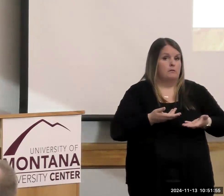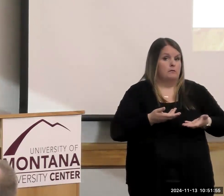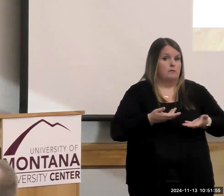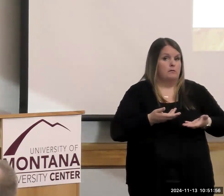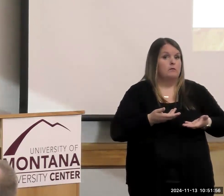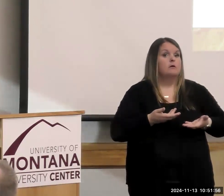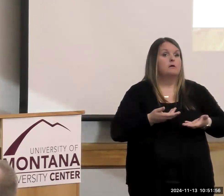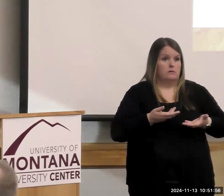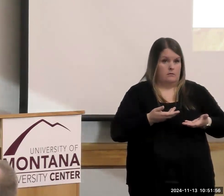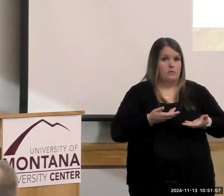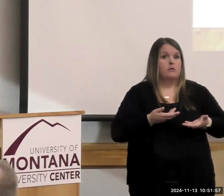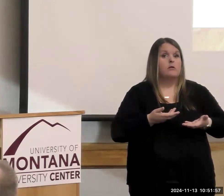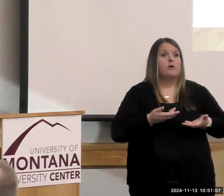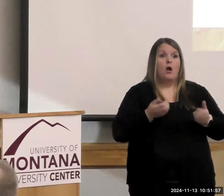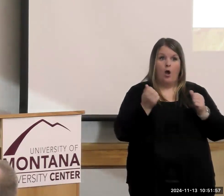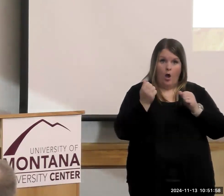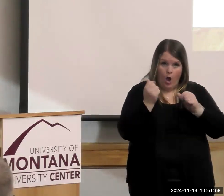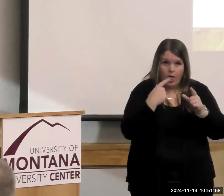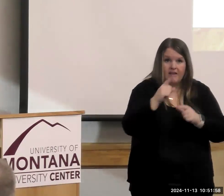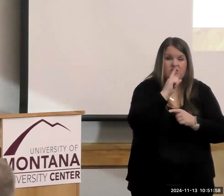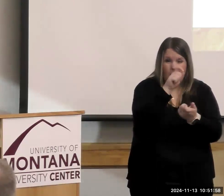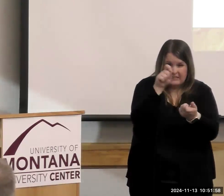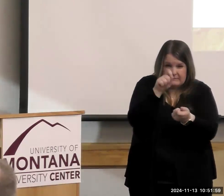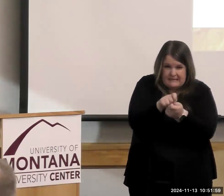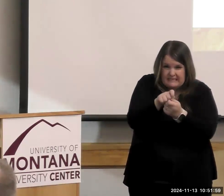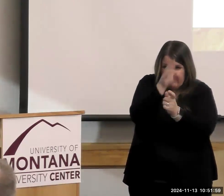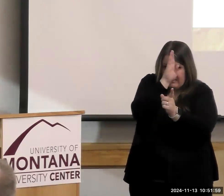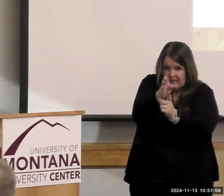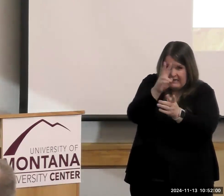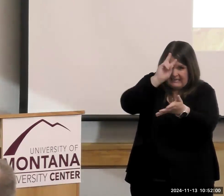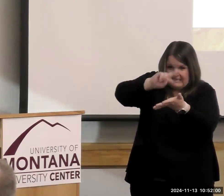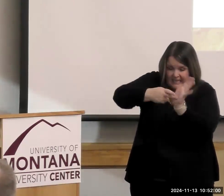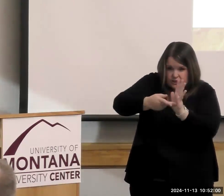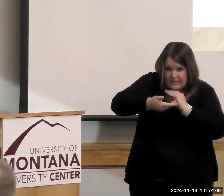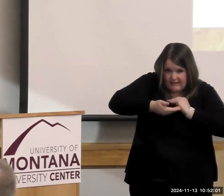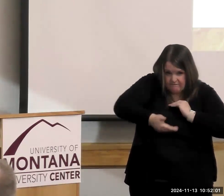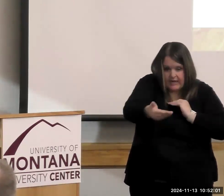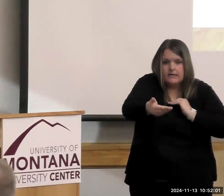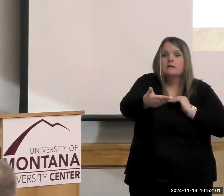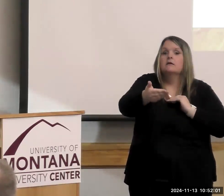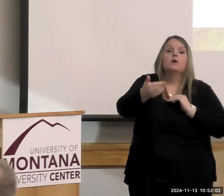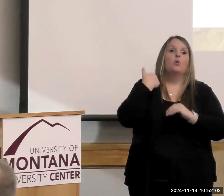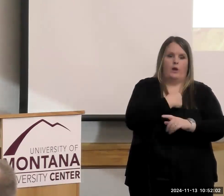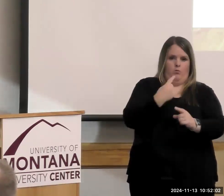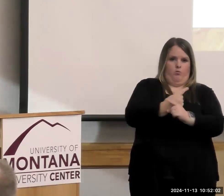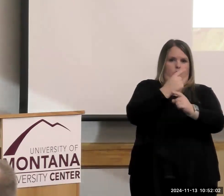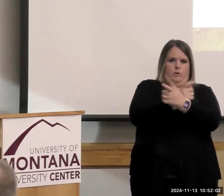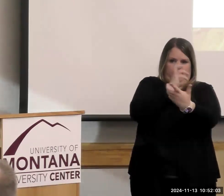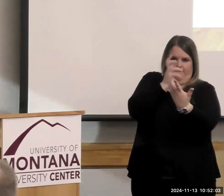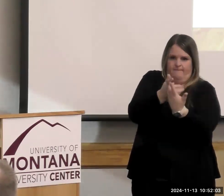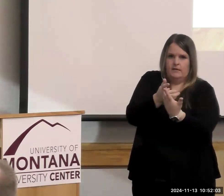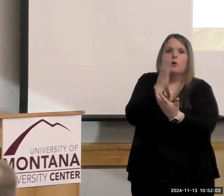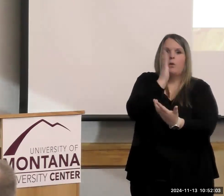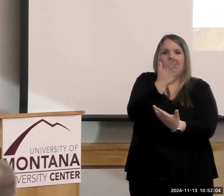welcome, everyone's specifically invited. The program is appropriate for all that we invite. And we'll have good health